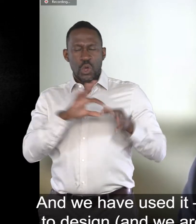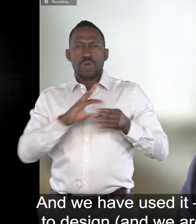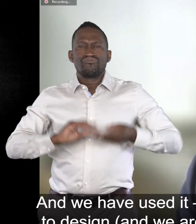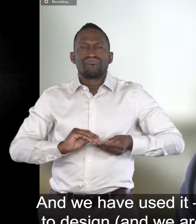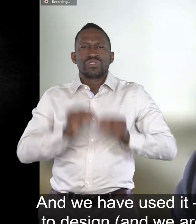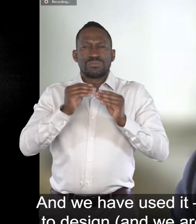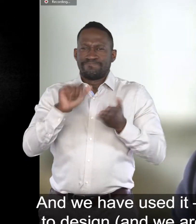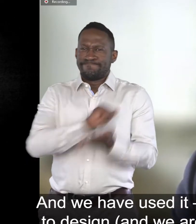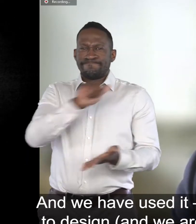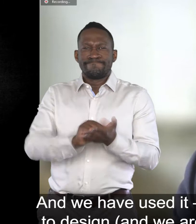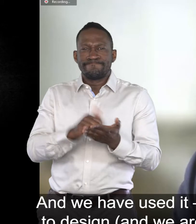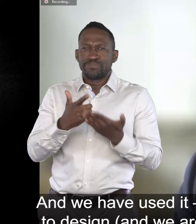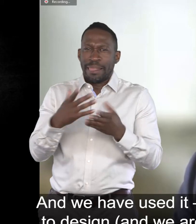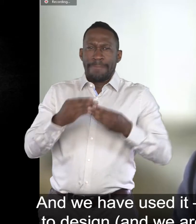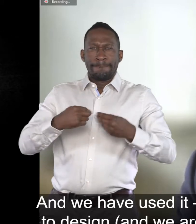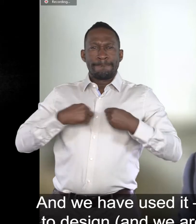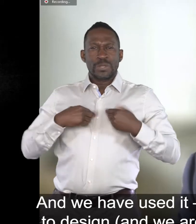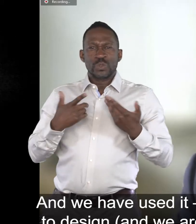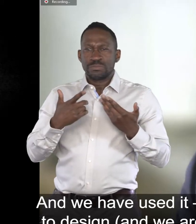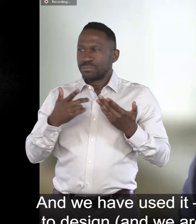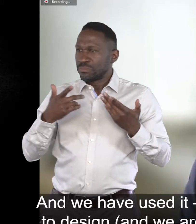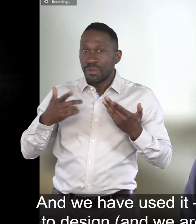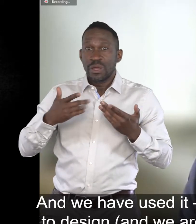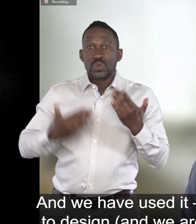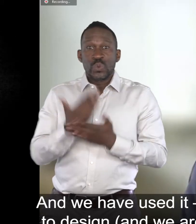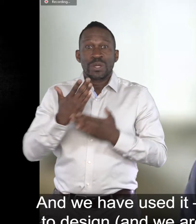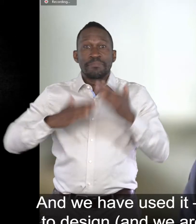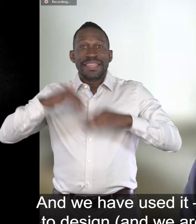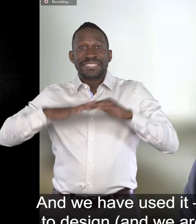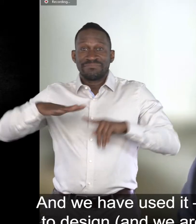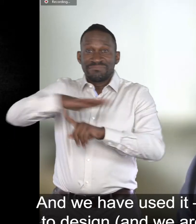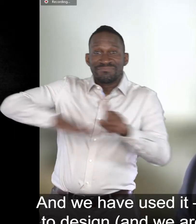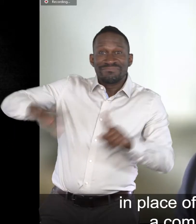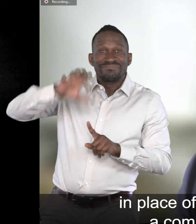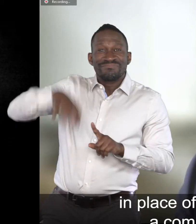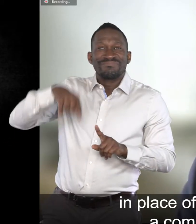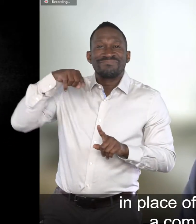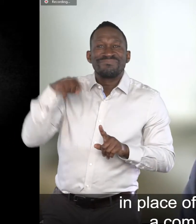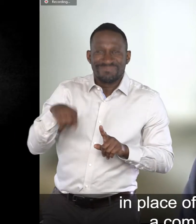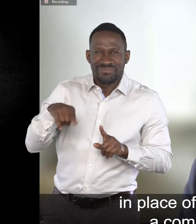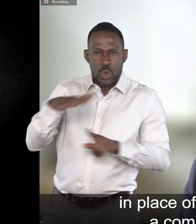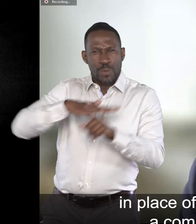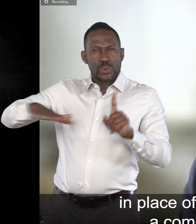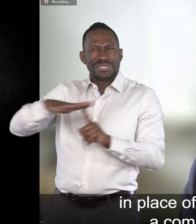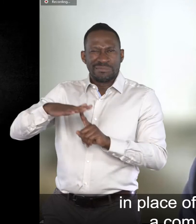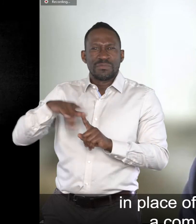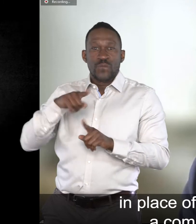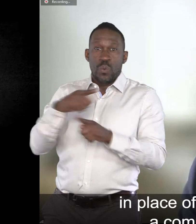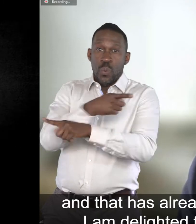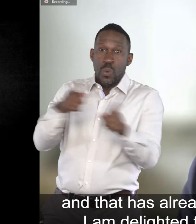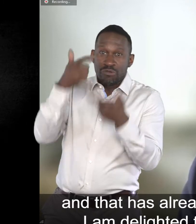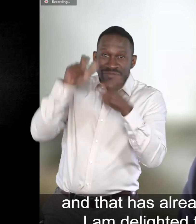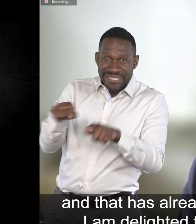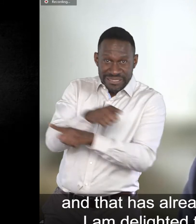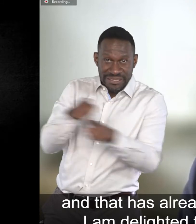to build a design, I'm in our building, a new campus in place of our old town of all, the community campus